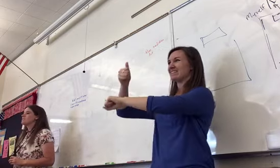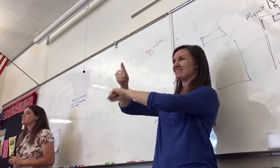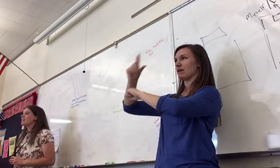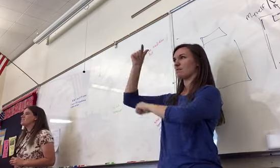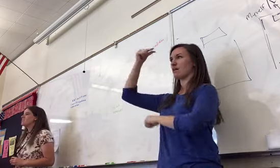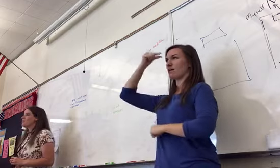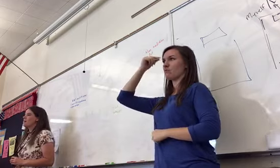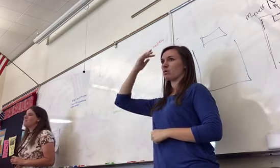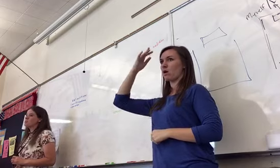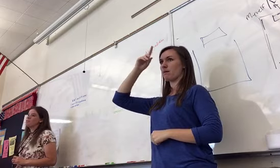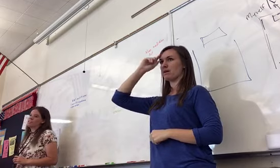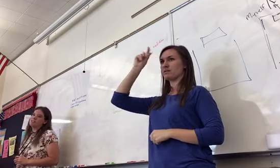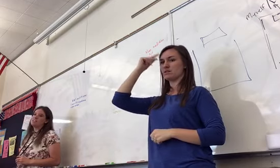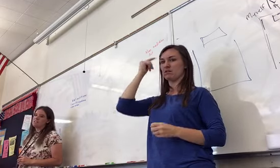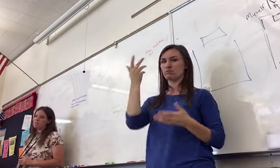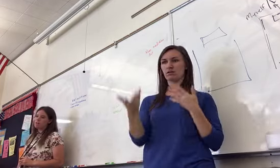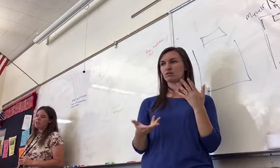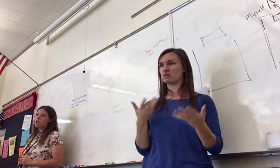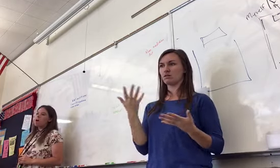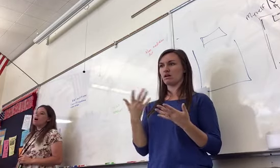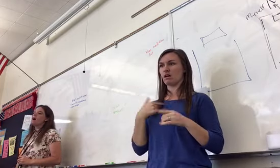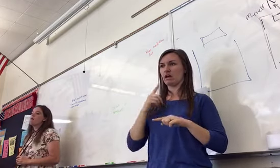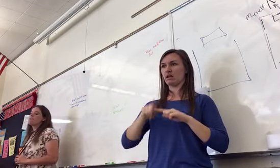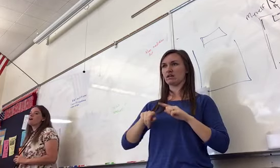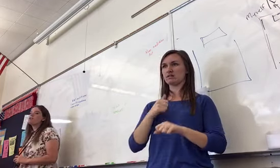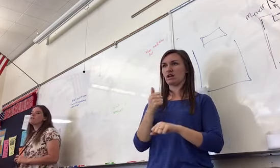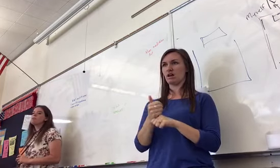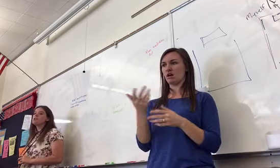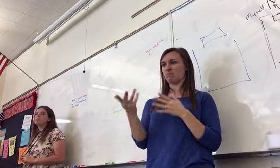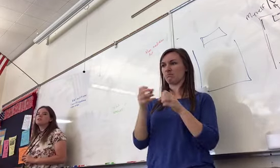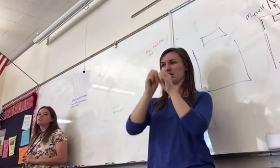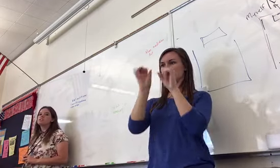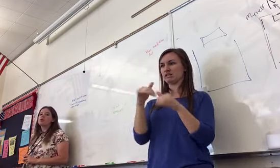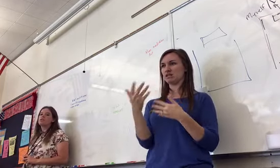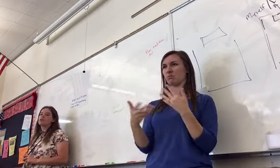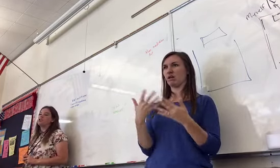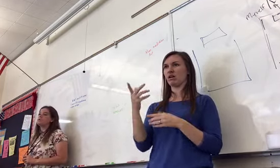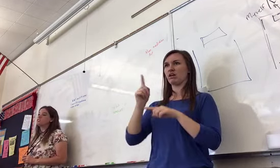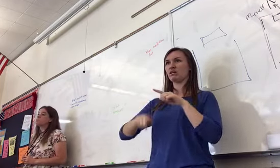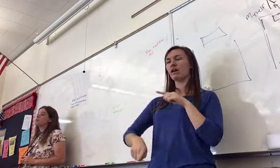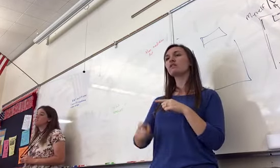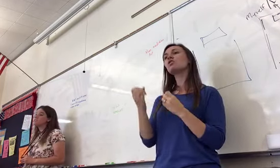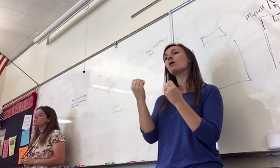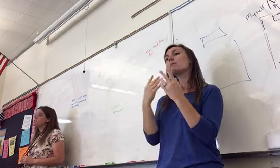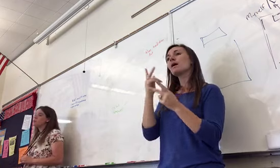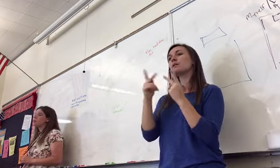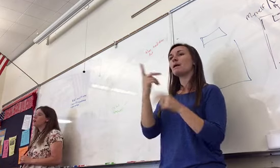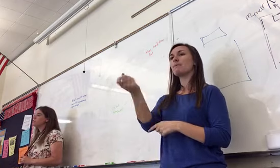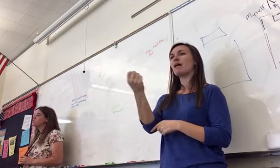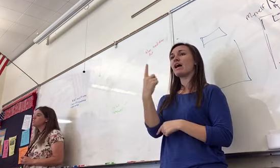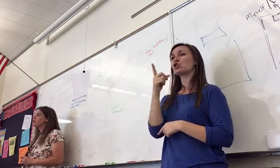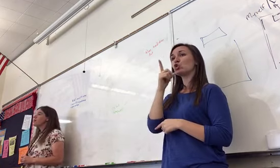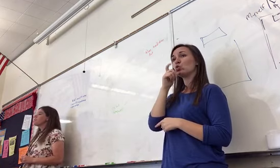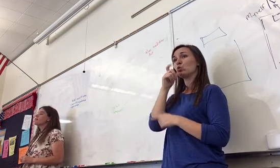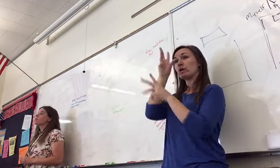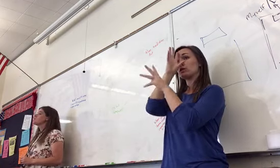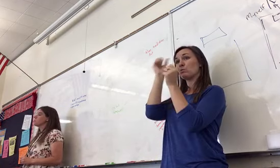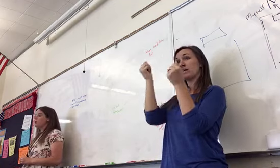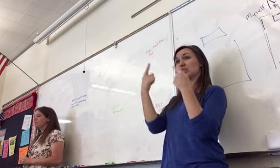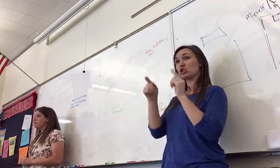says we don't have an ability to create the government. I've brought in a couple of questions over who was the president during the Articles. There wasn't one.